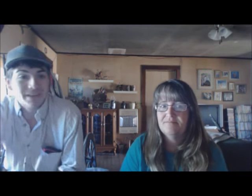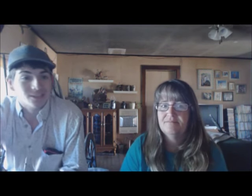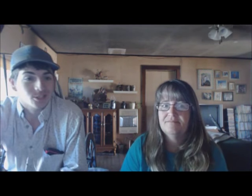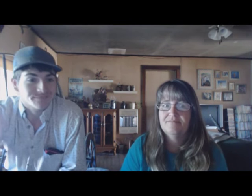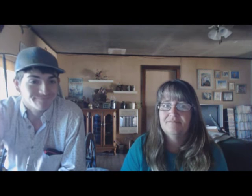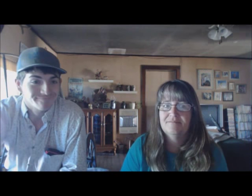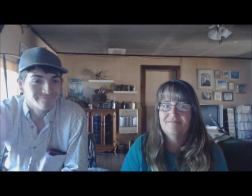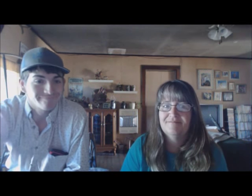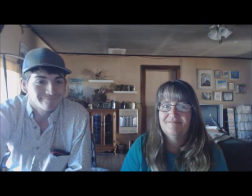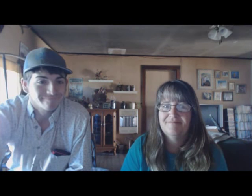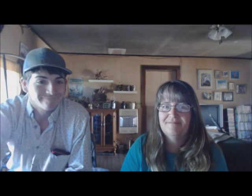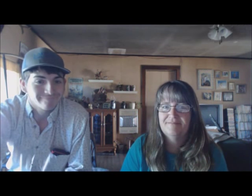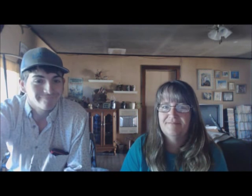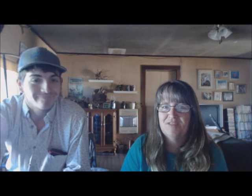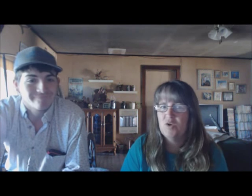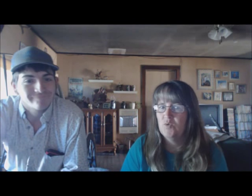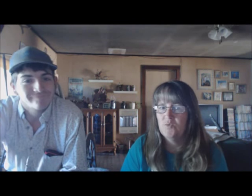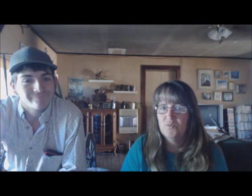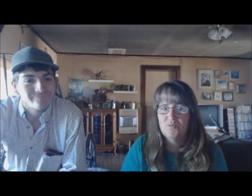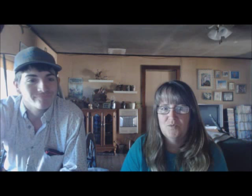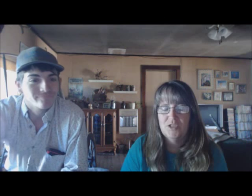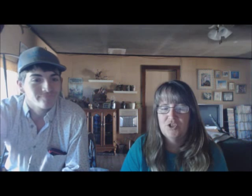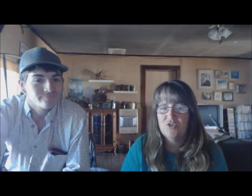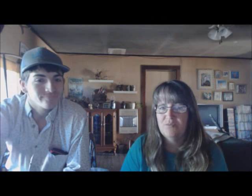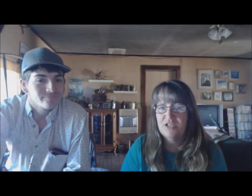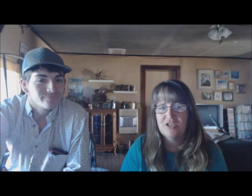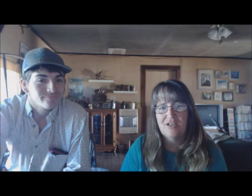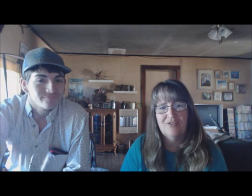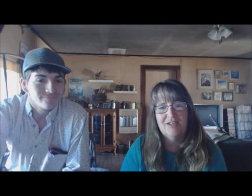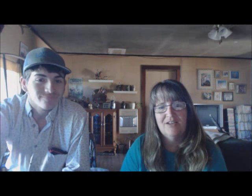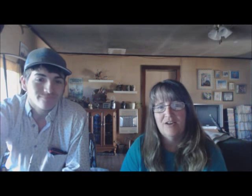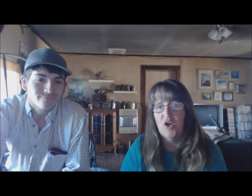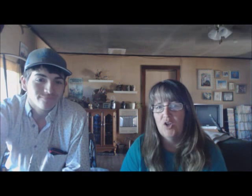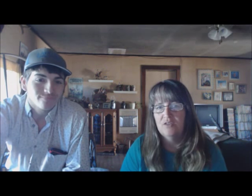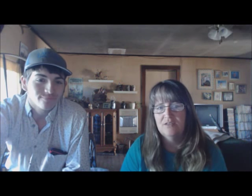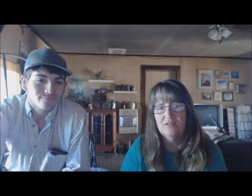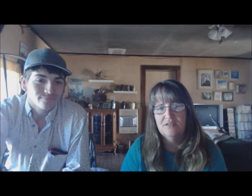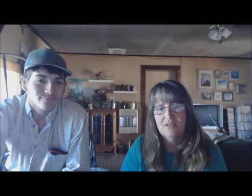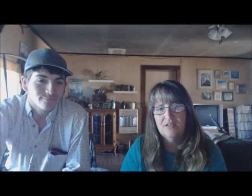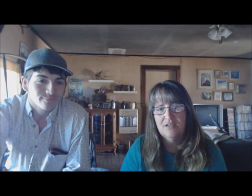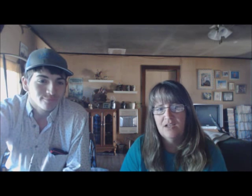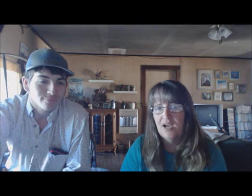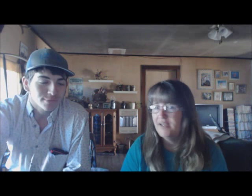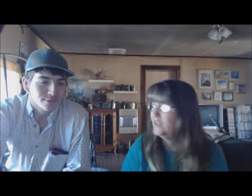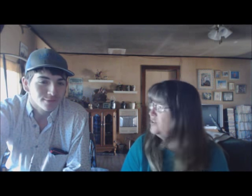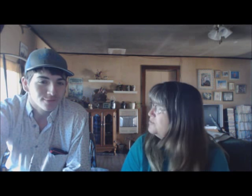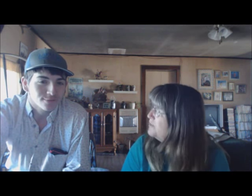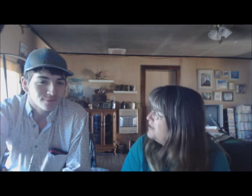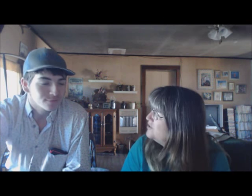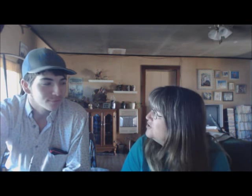peachy. No, there's no peach color in there at all. I didn't use peach.